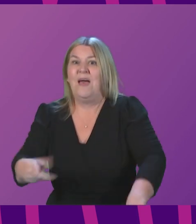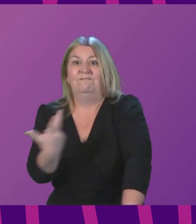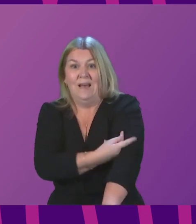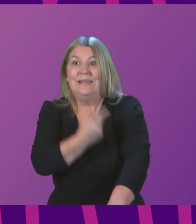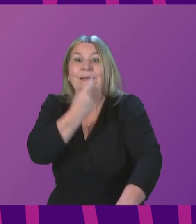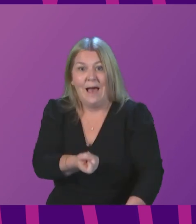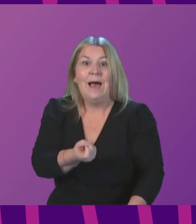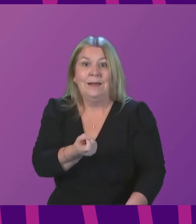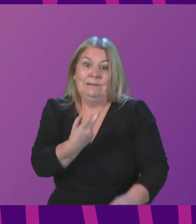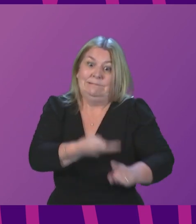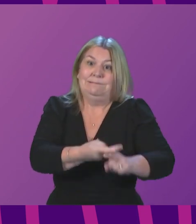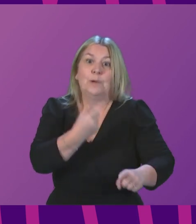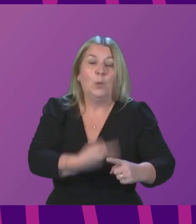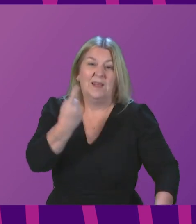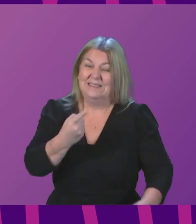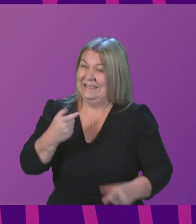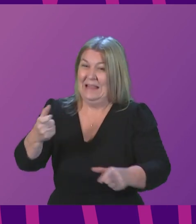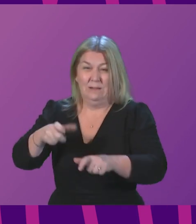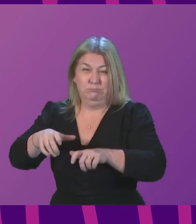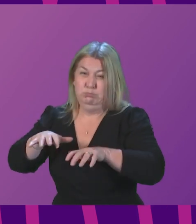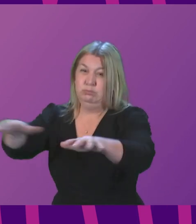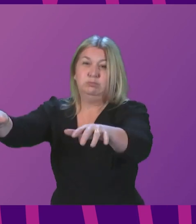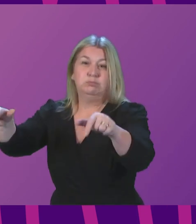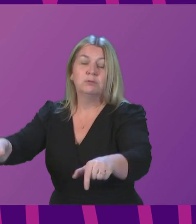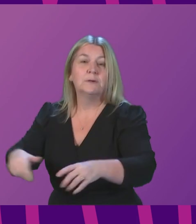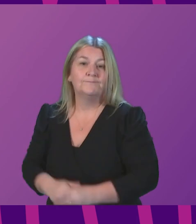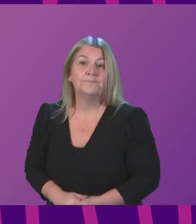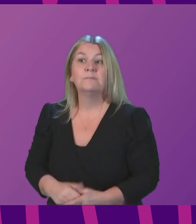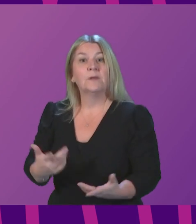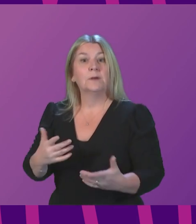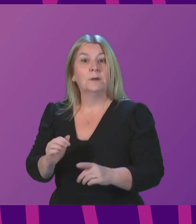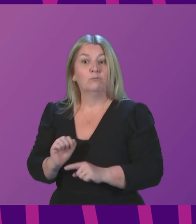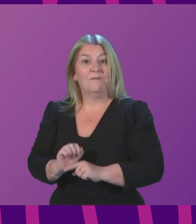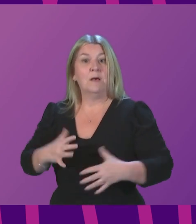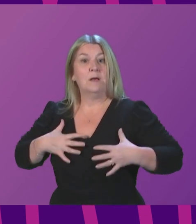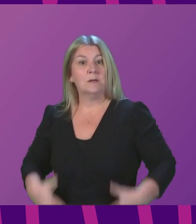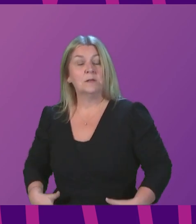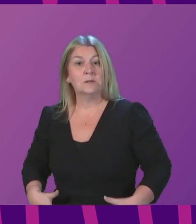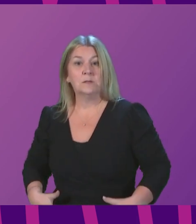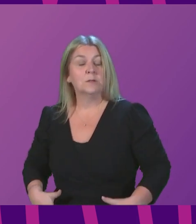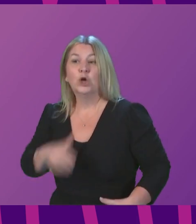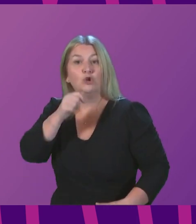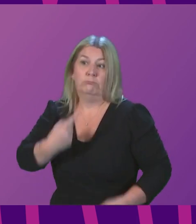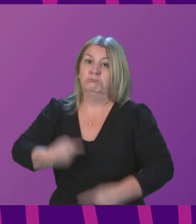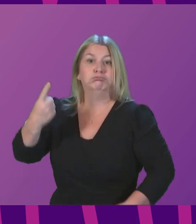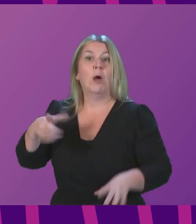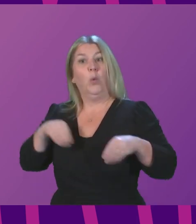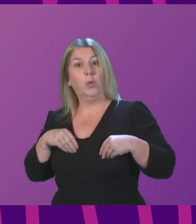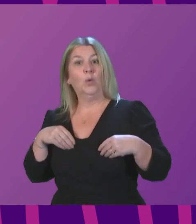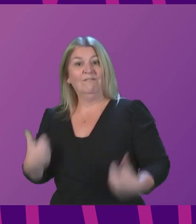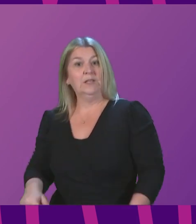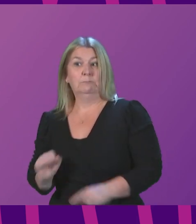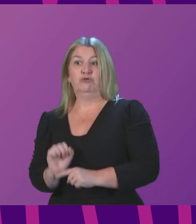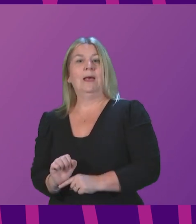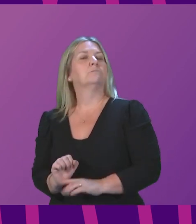And also a key point that the immune protection from vaccination is not immediate. It takes a few days. So, as we